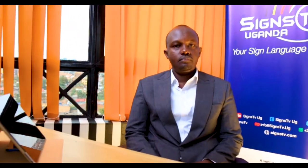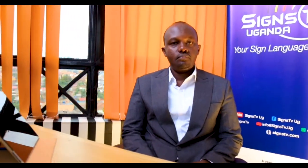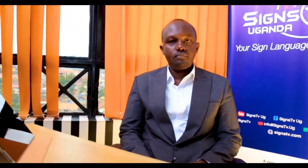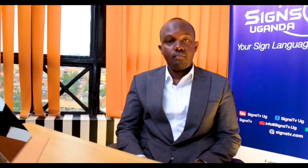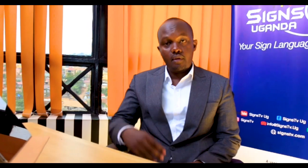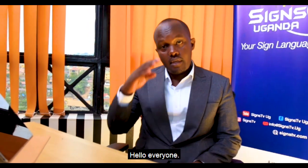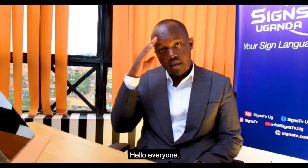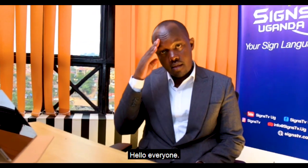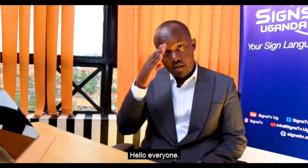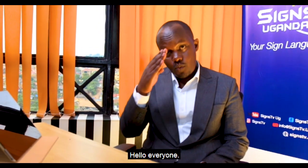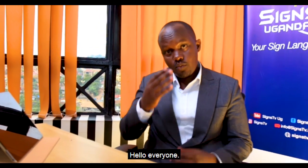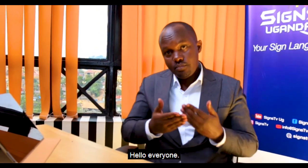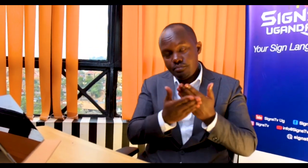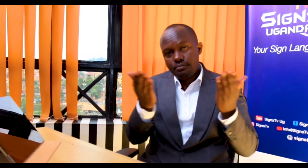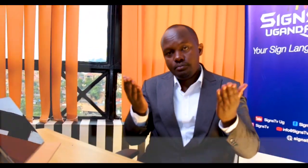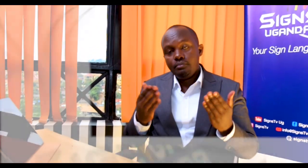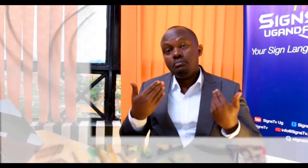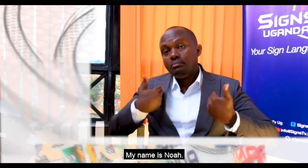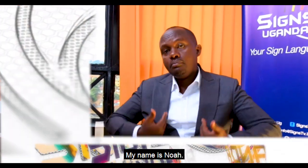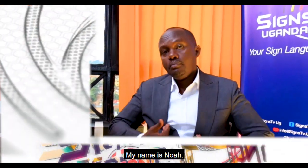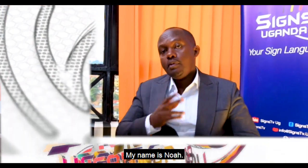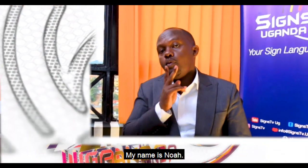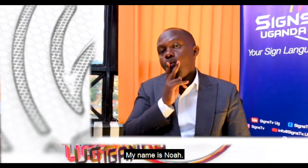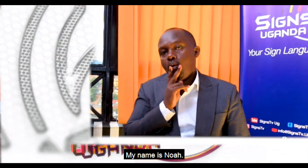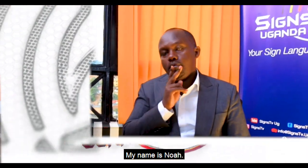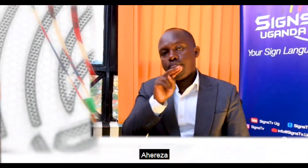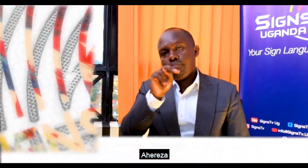Hello everyone, my name is Nuwa Ahereza.